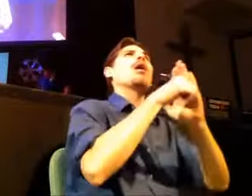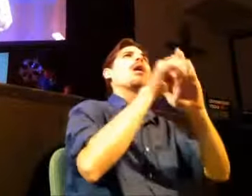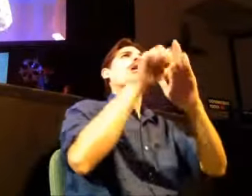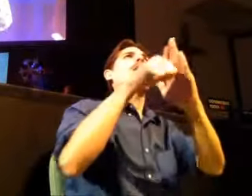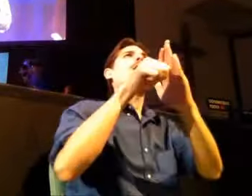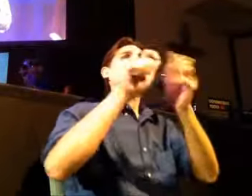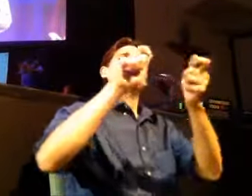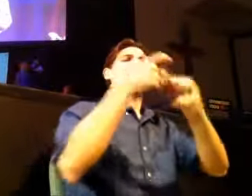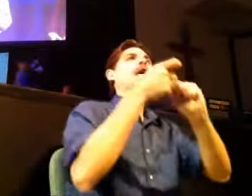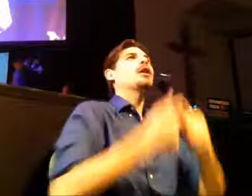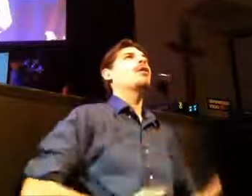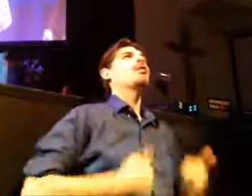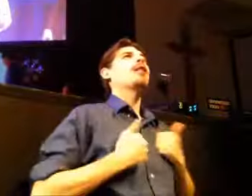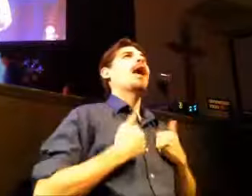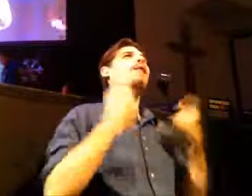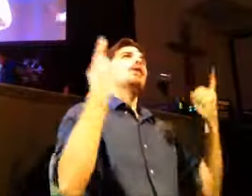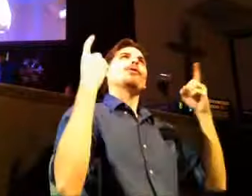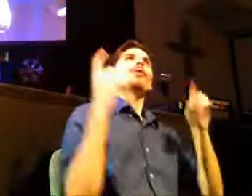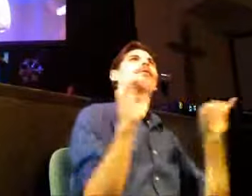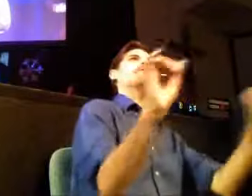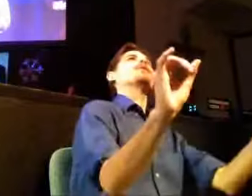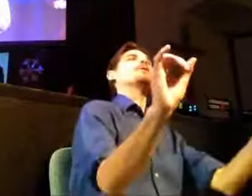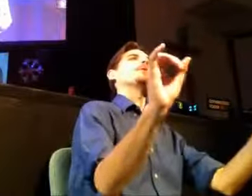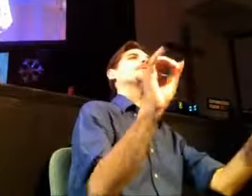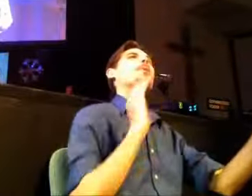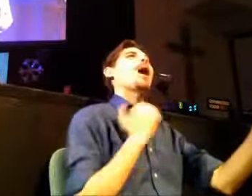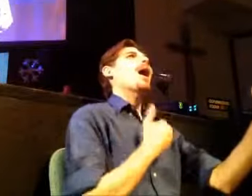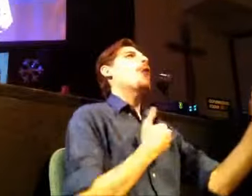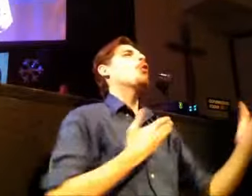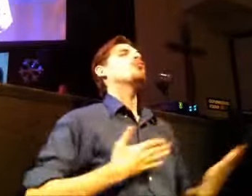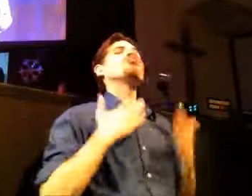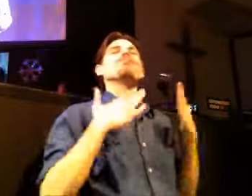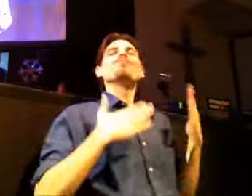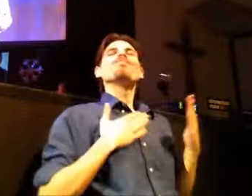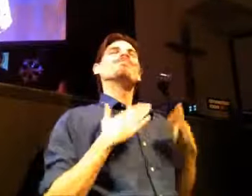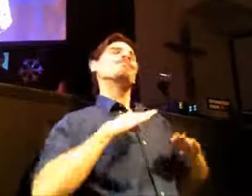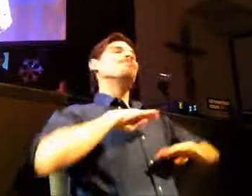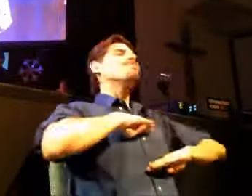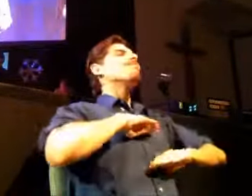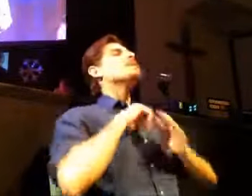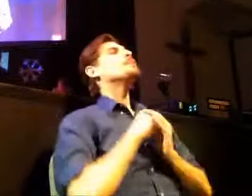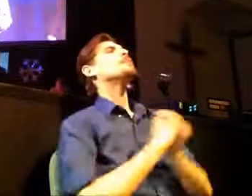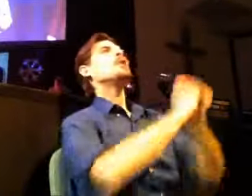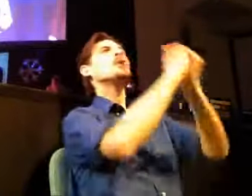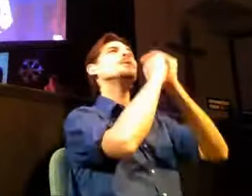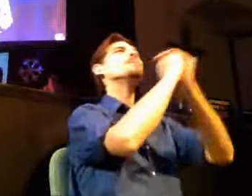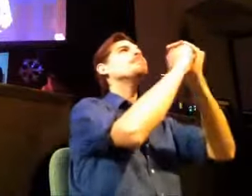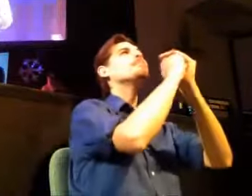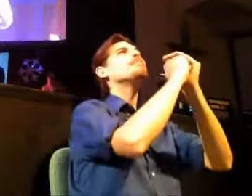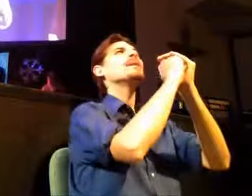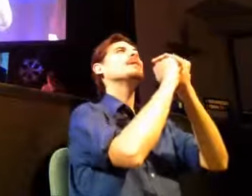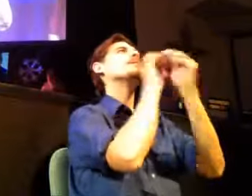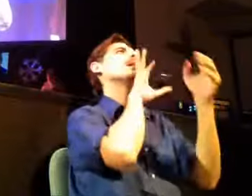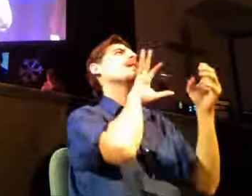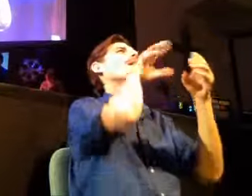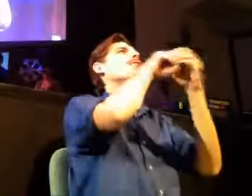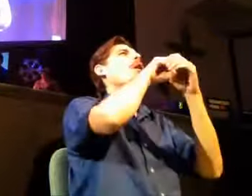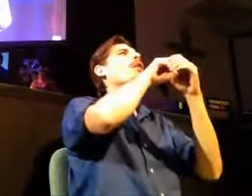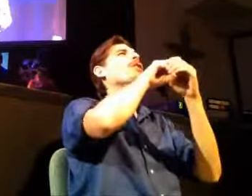and significant ways and it is a joy God to come and worship you and to be a part of this magnificent group of